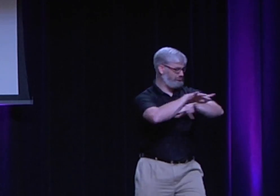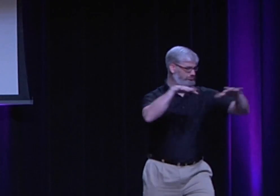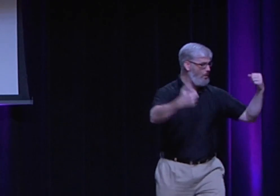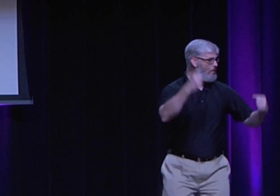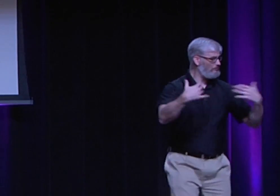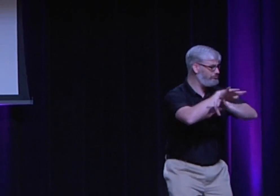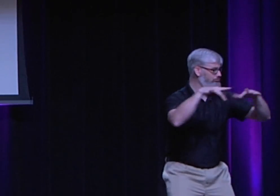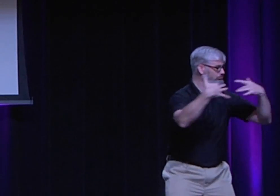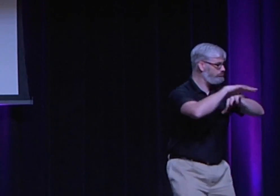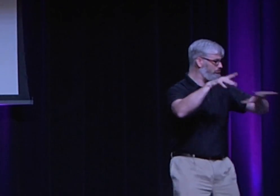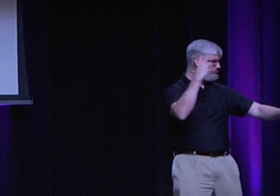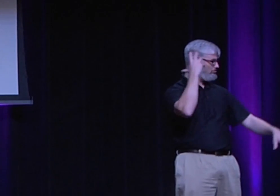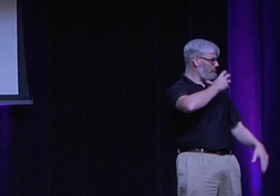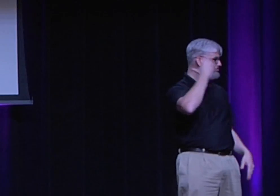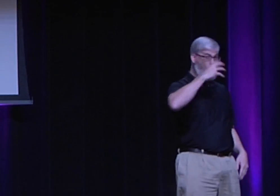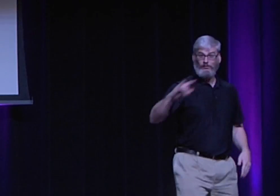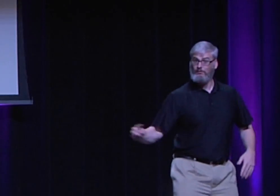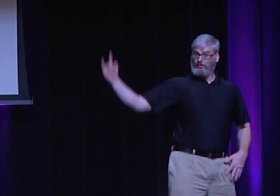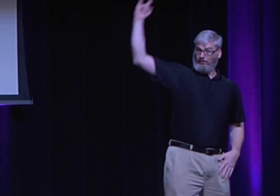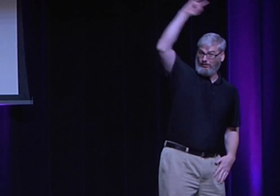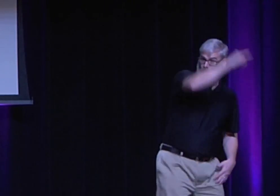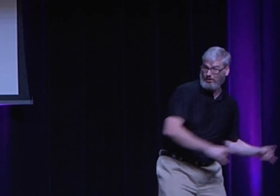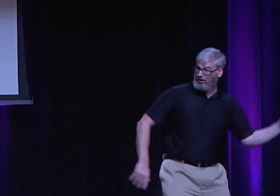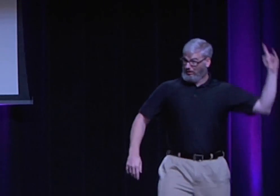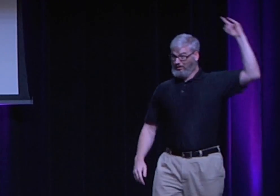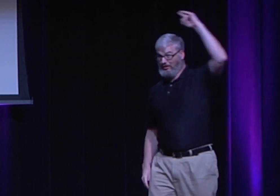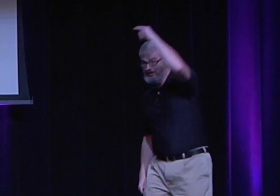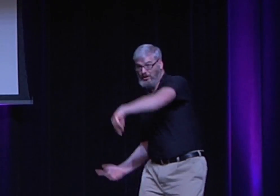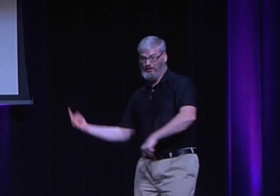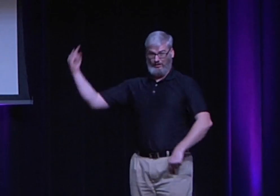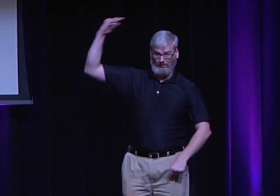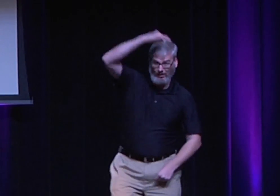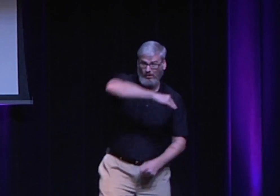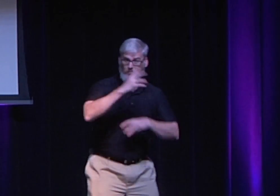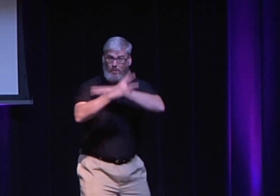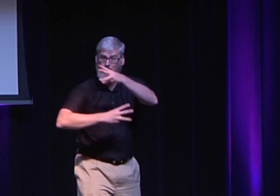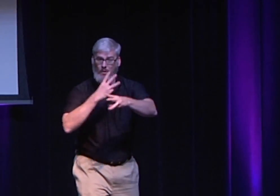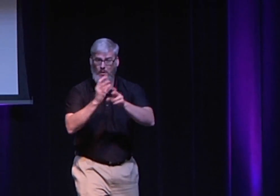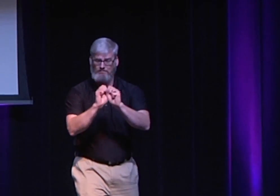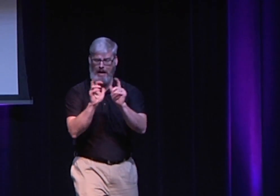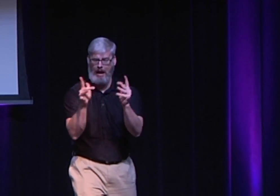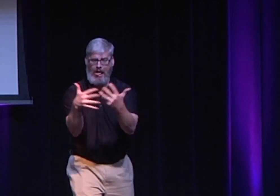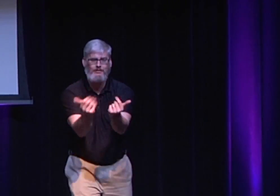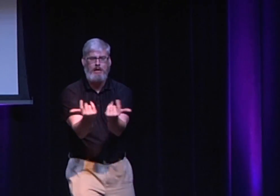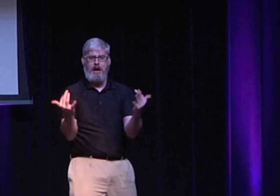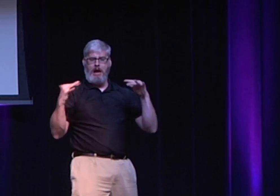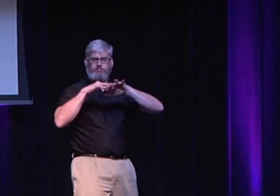It was horse and buggy. It took days to get everywhere. Now everything's happening in miles per hour. We have airplanes. The world has